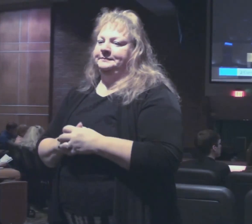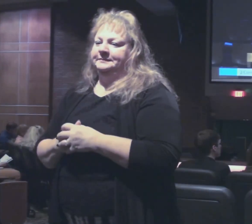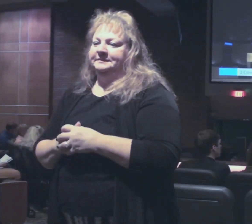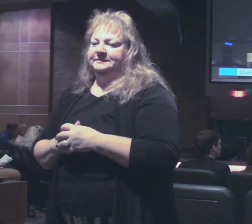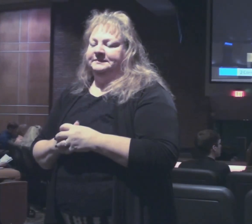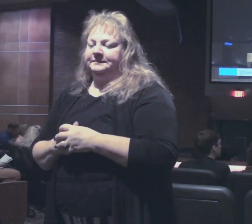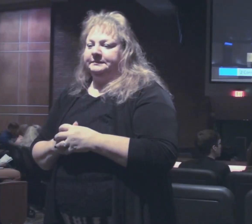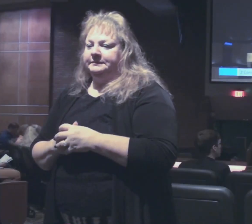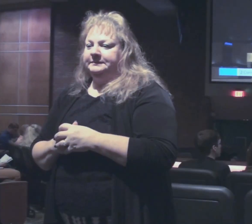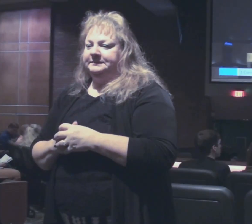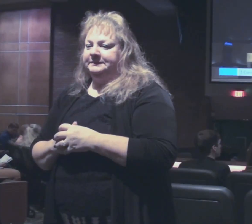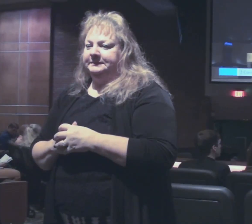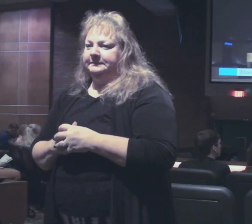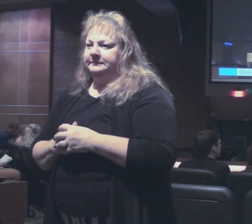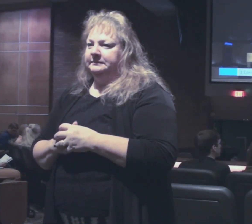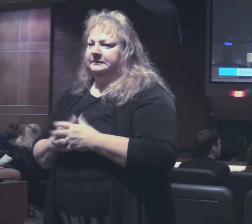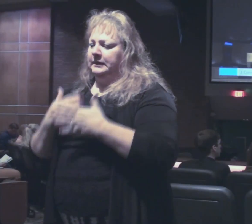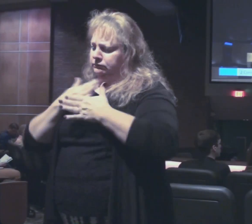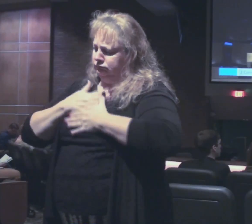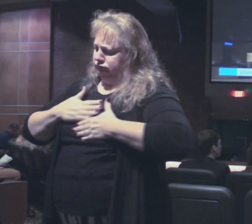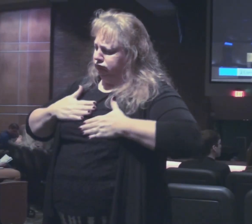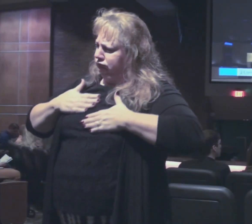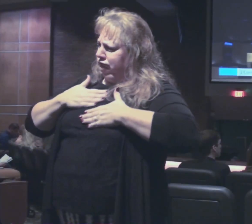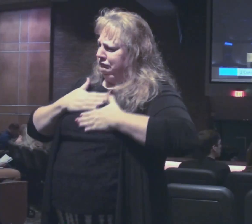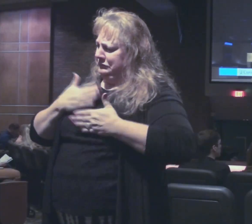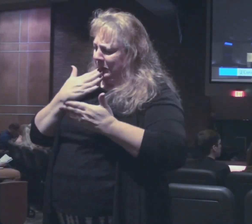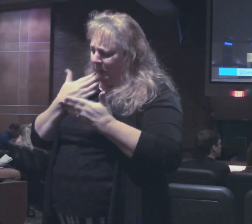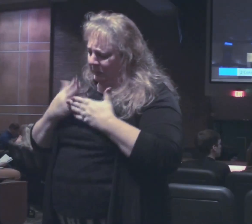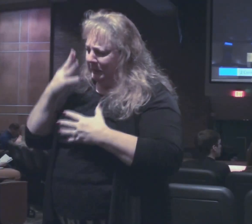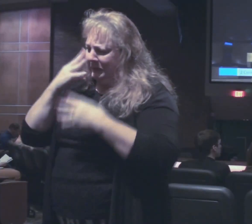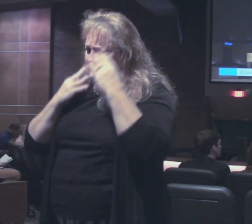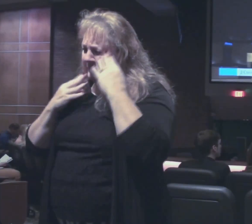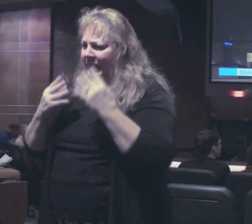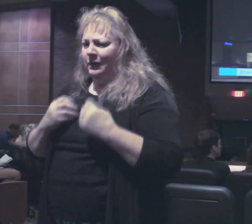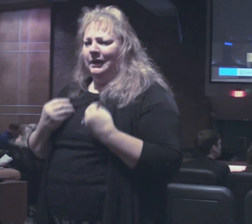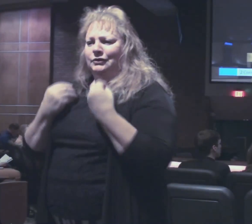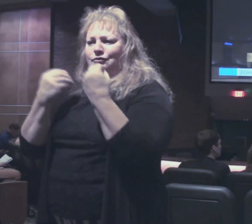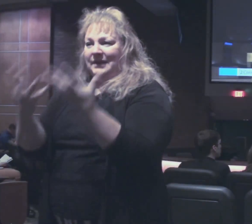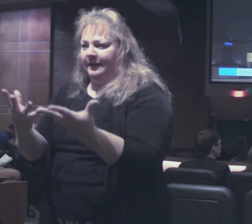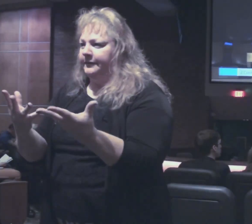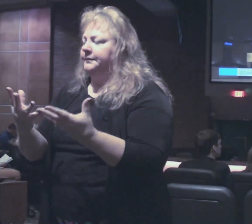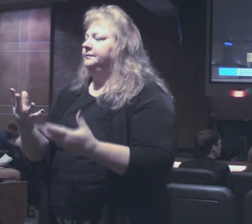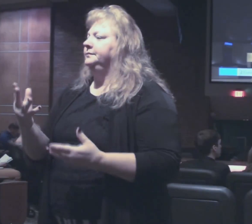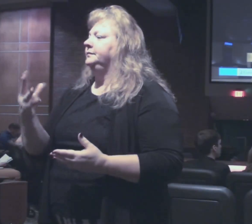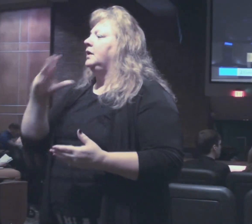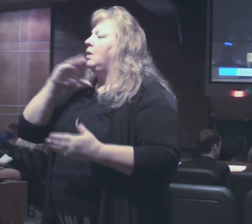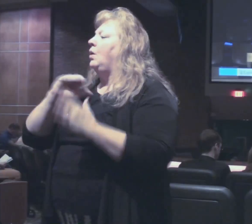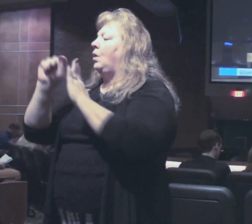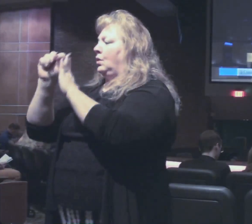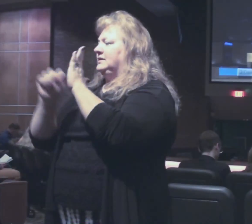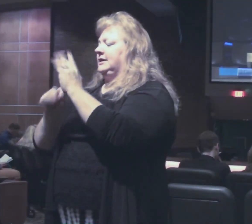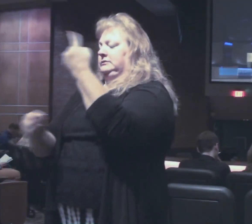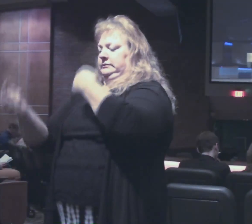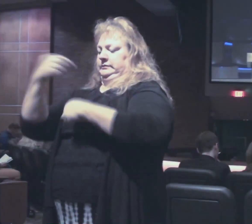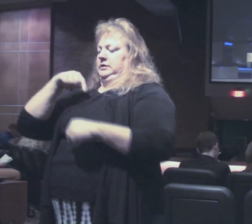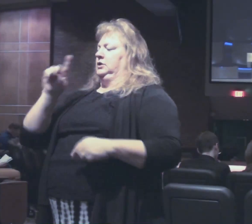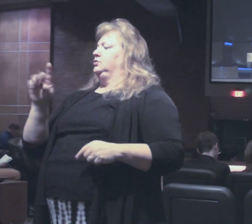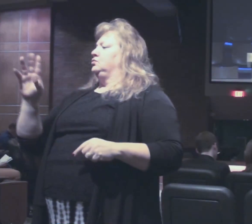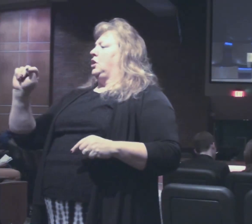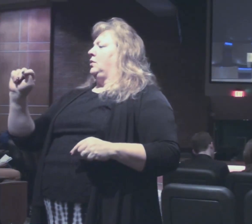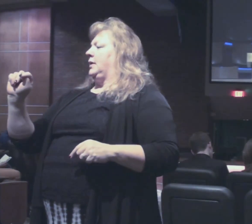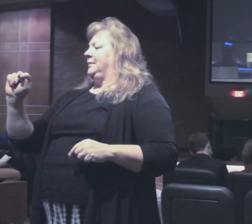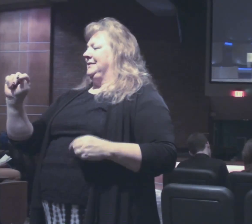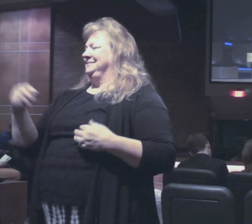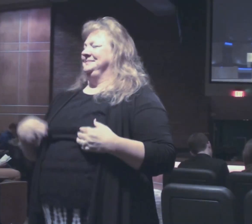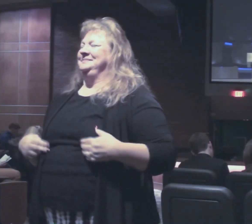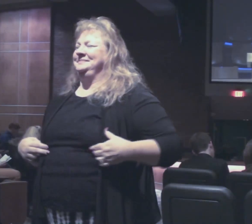It's a pleasant experience for them to give. Come back to the Old Testament. Back to Deuteronomy again.